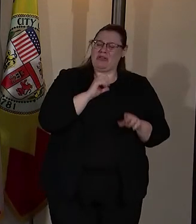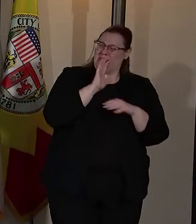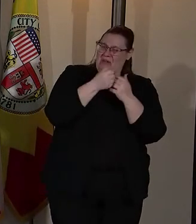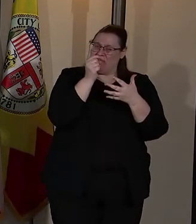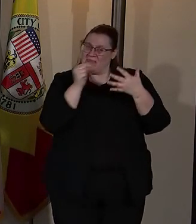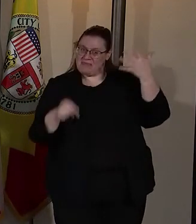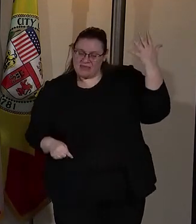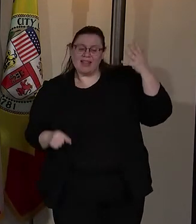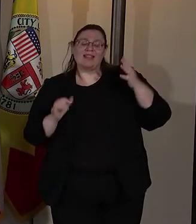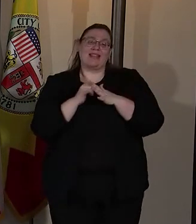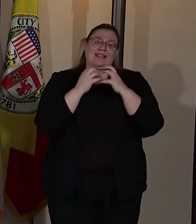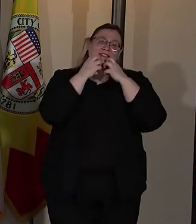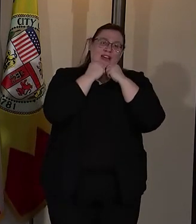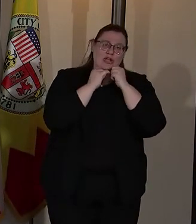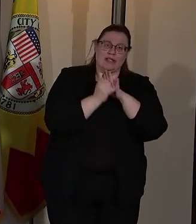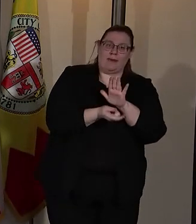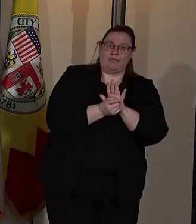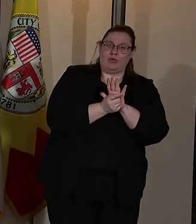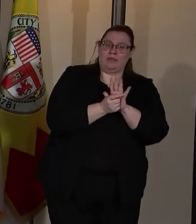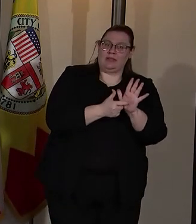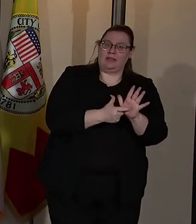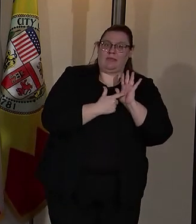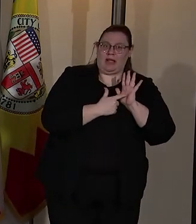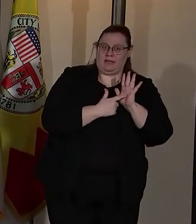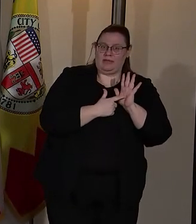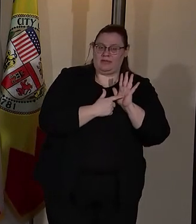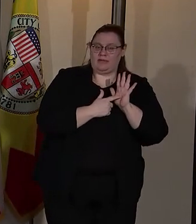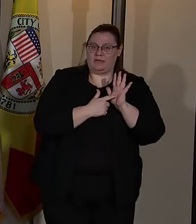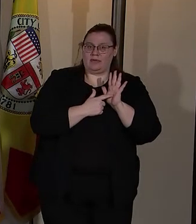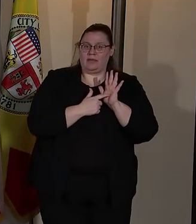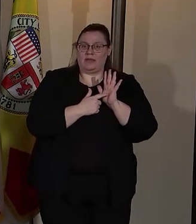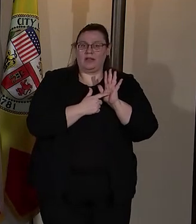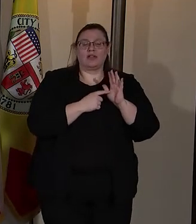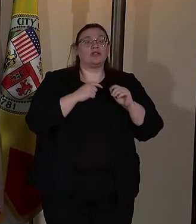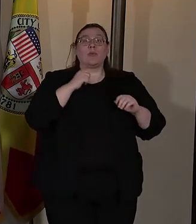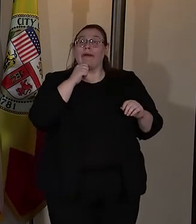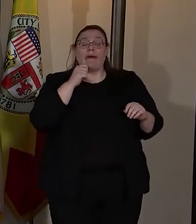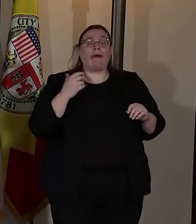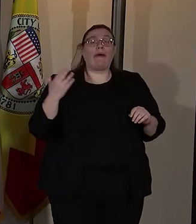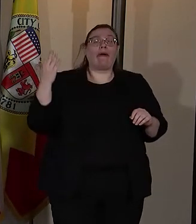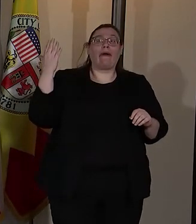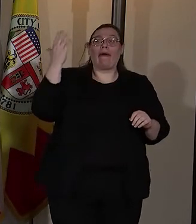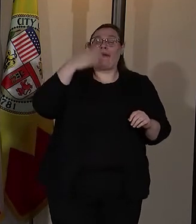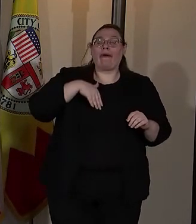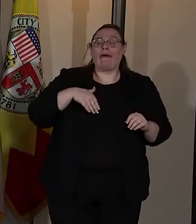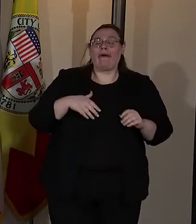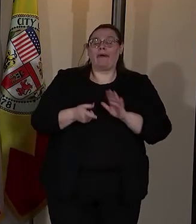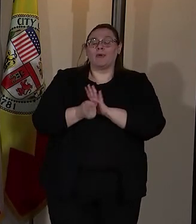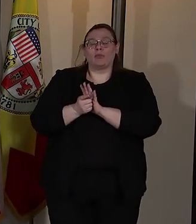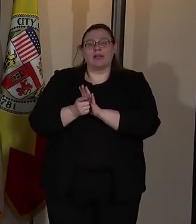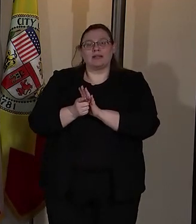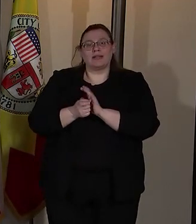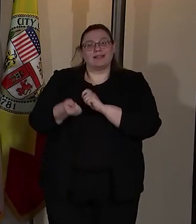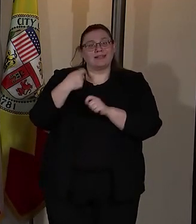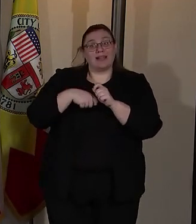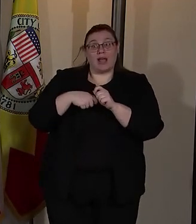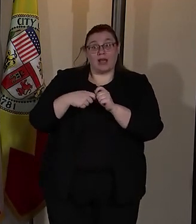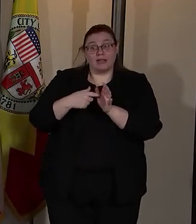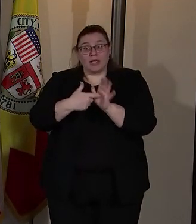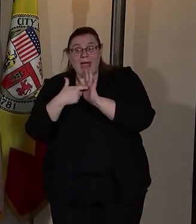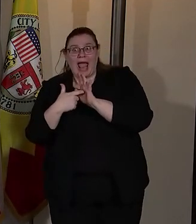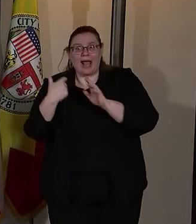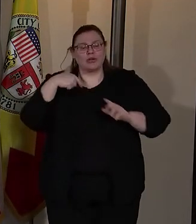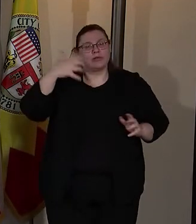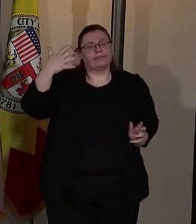these are the values this moment demands so we don't just miss this moment but we need it. And I